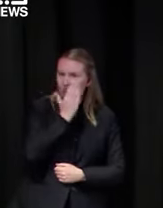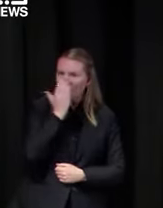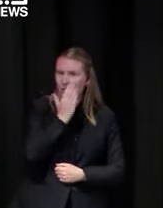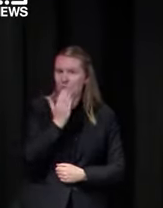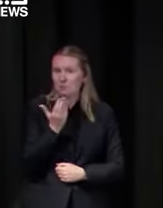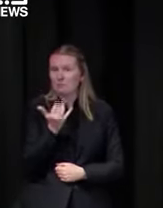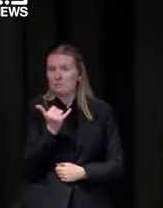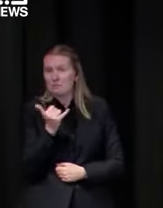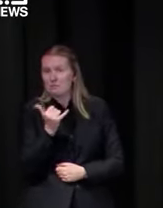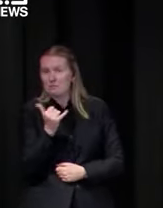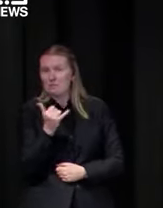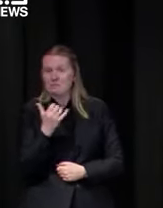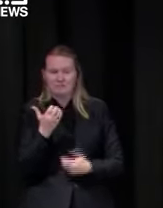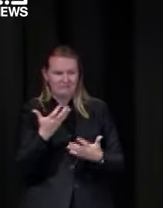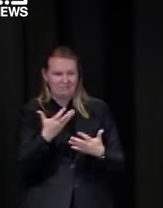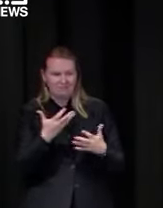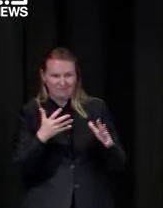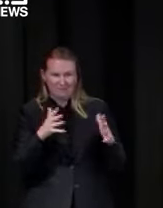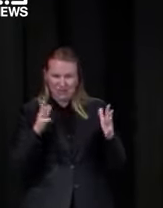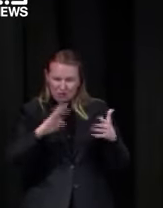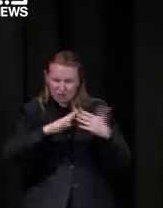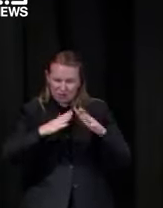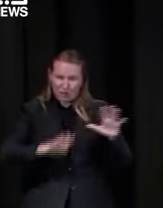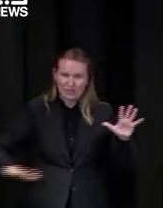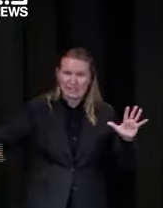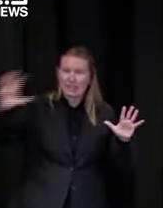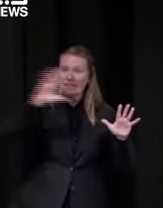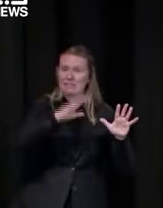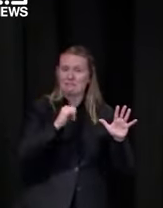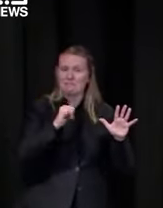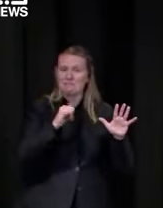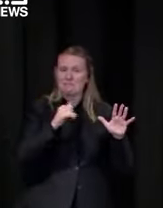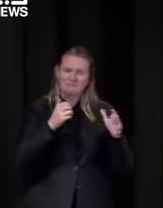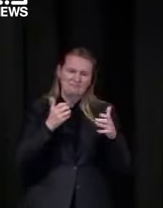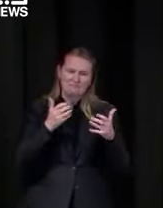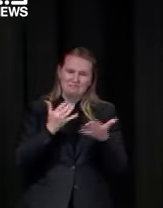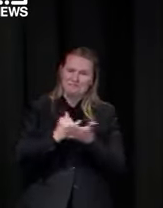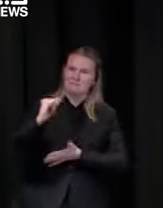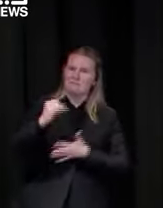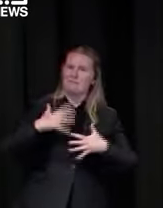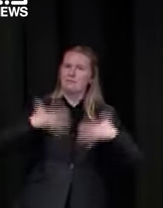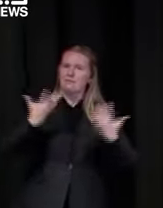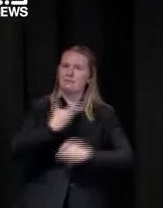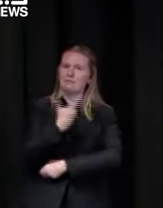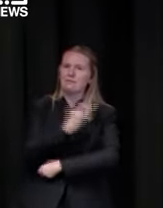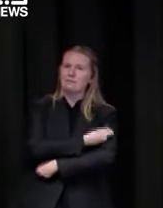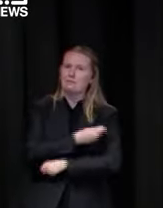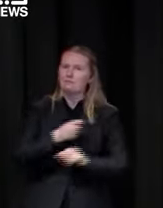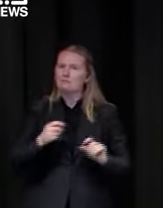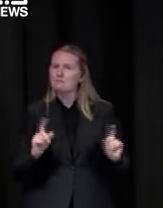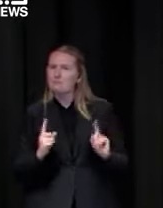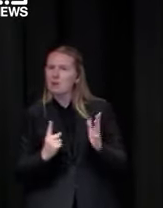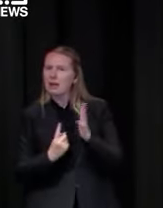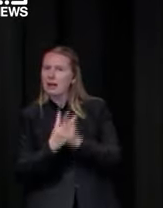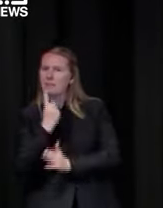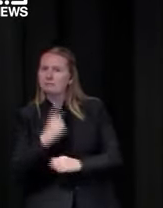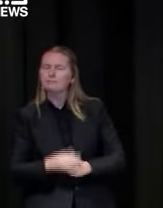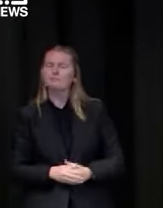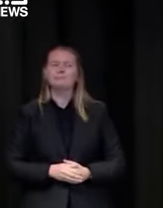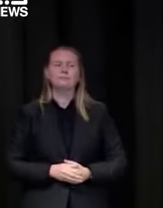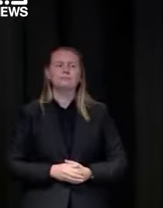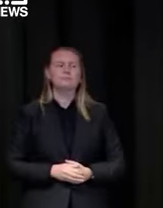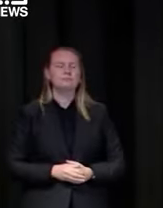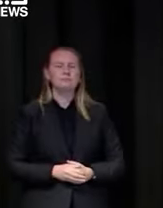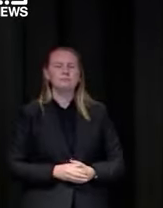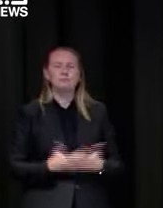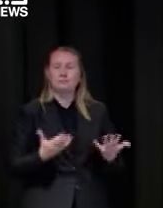contingents of their community who are philosophically against vaccines well they're there to serve their local community if there's a